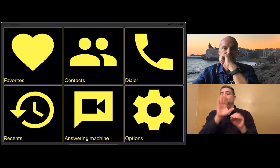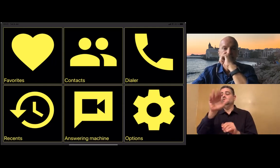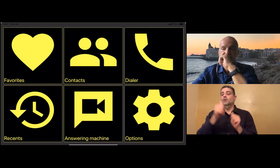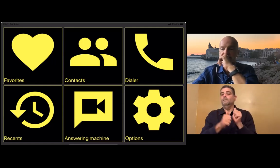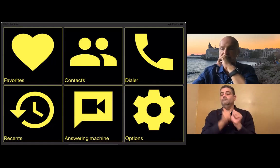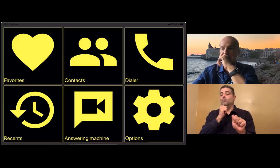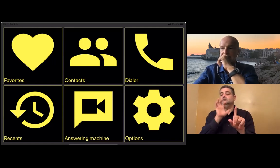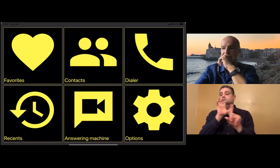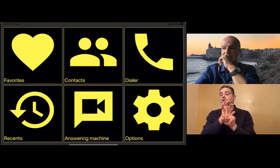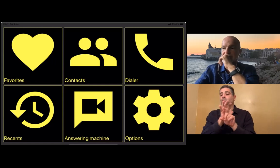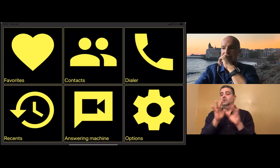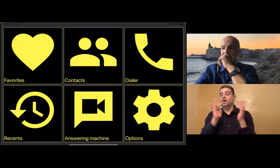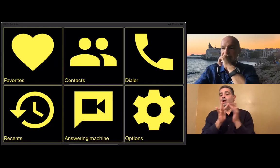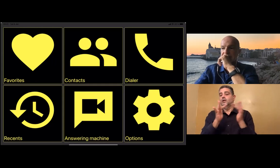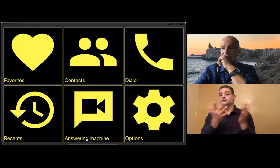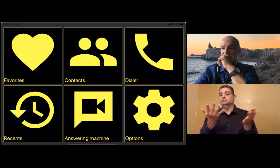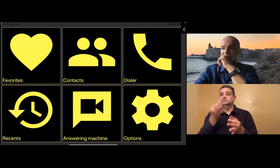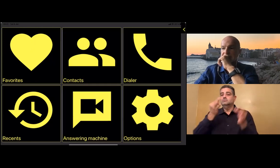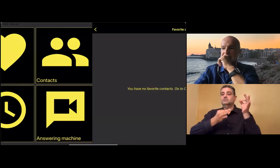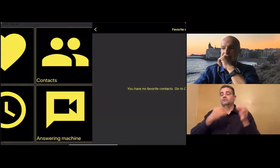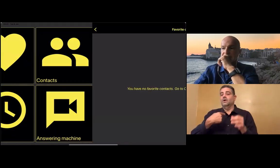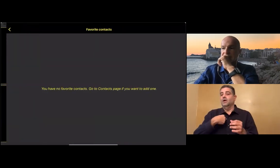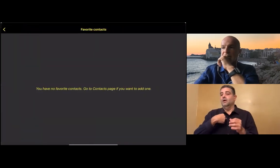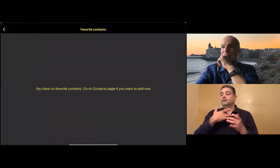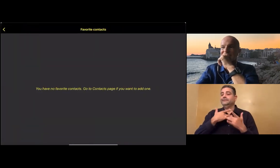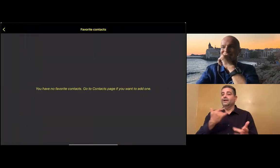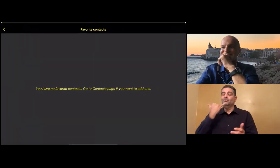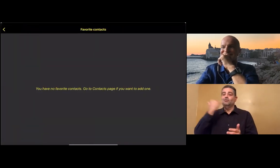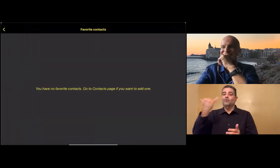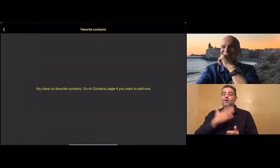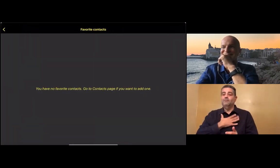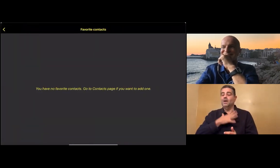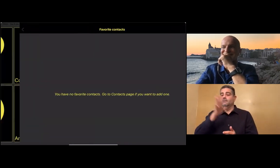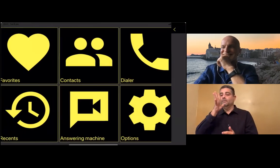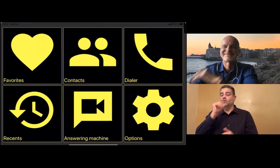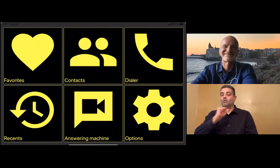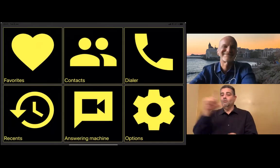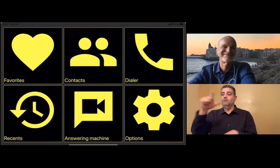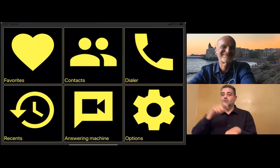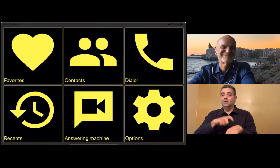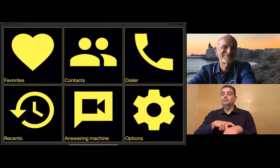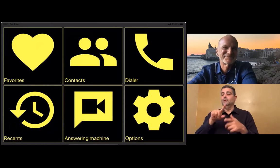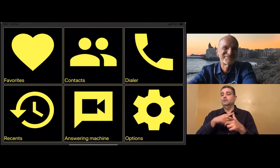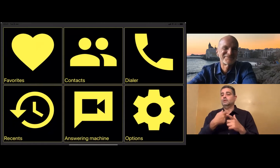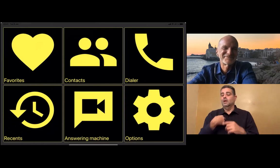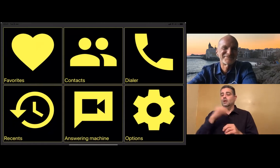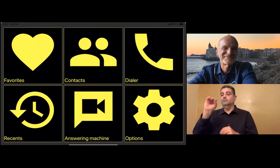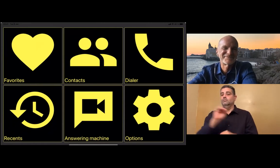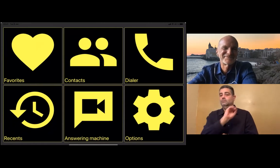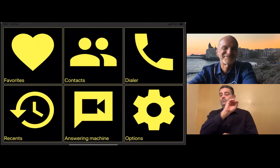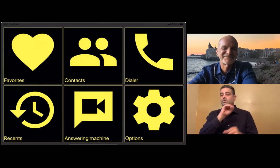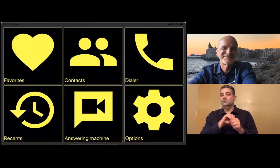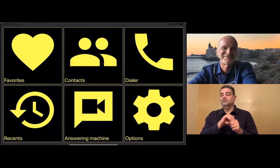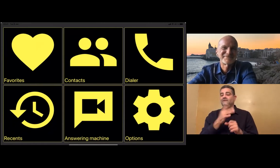Favorites is obviously where you put the people that you contact most often. So if I